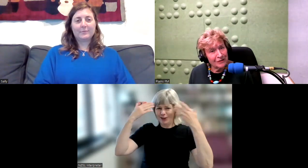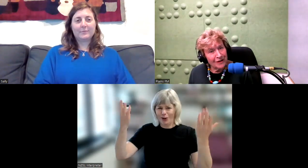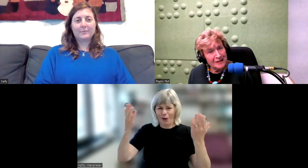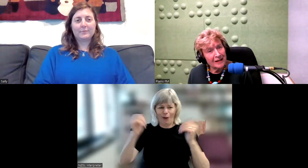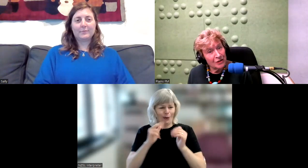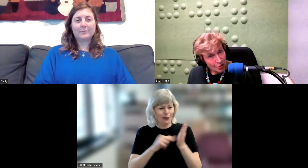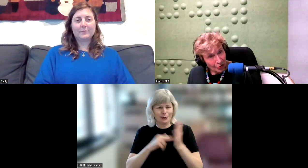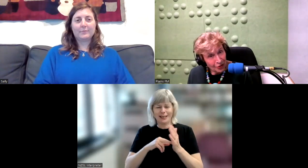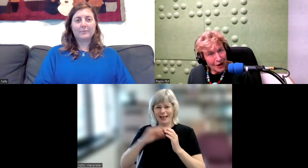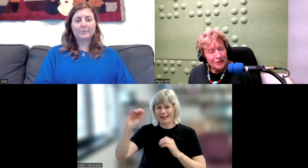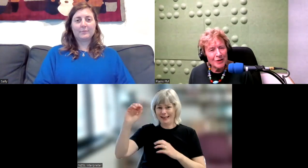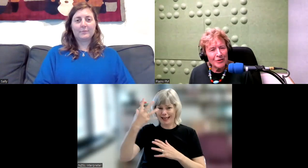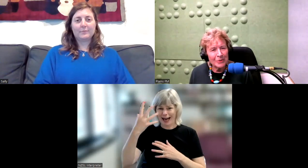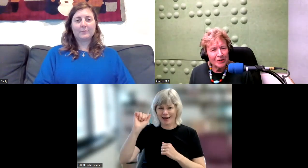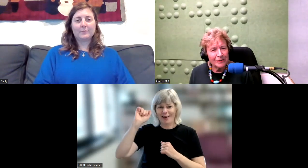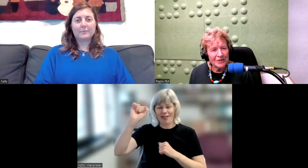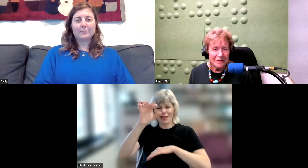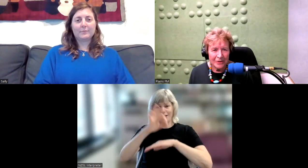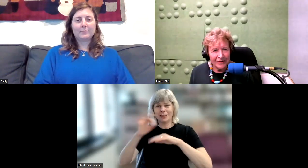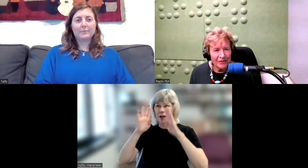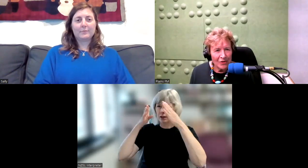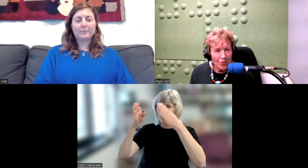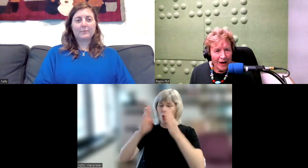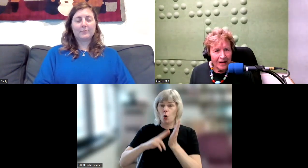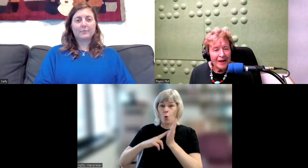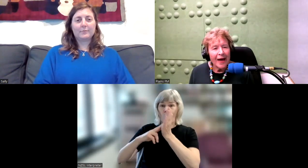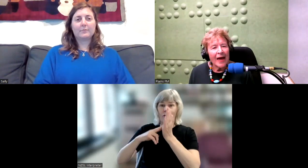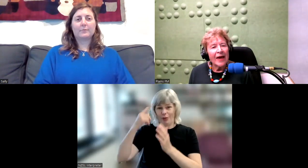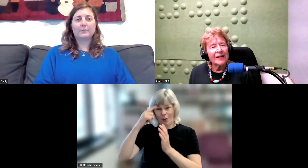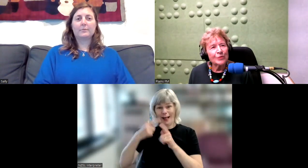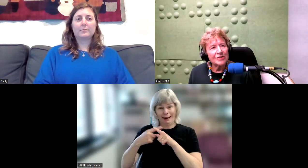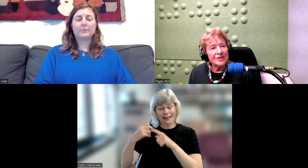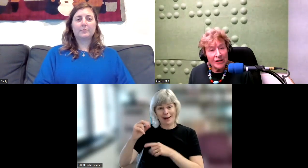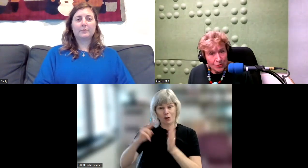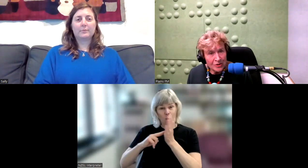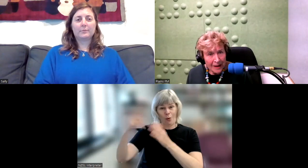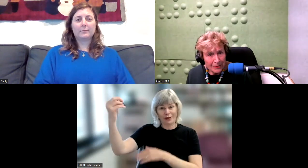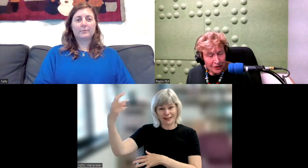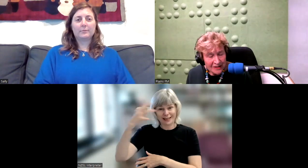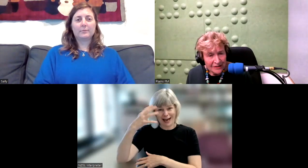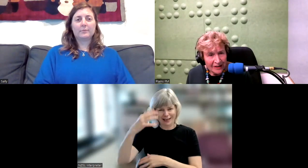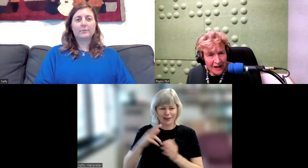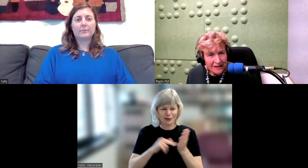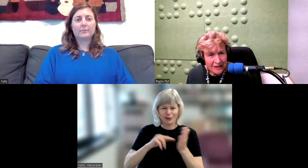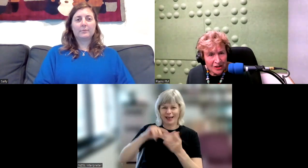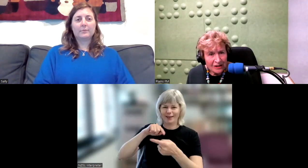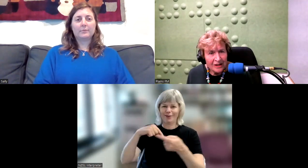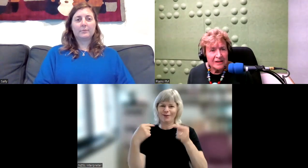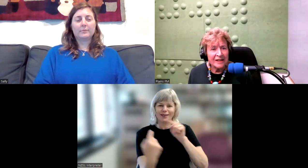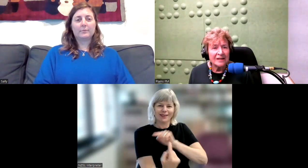facing north. So the building was sort of built around the wrong way. It was, I taught in that building as a very young teacher. The